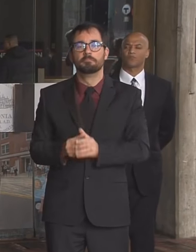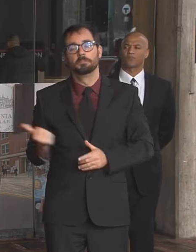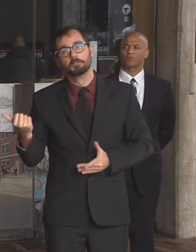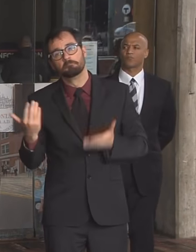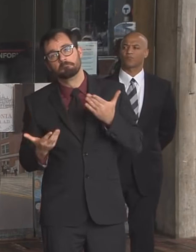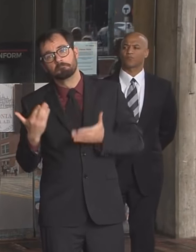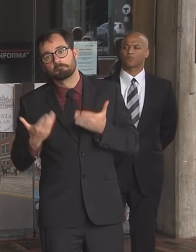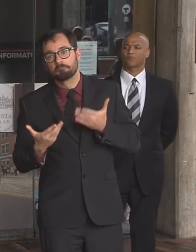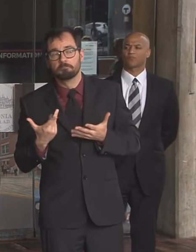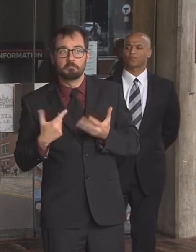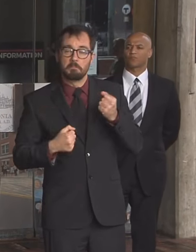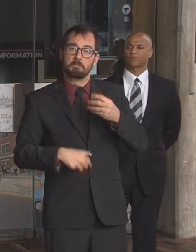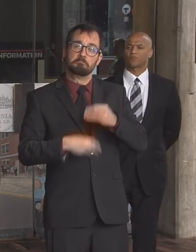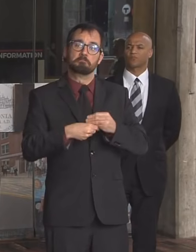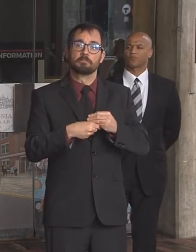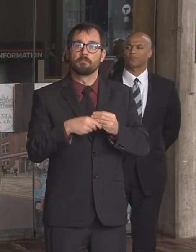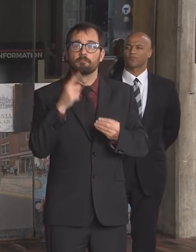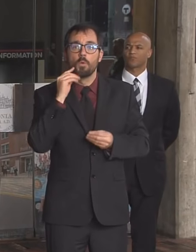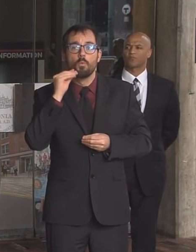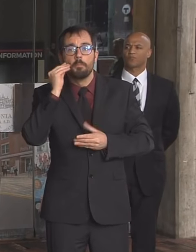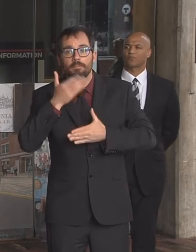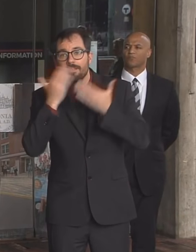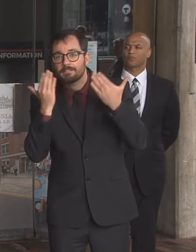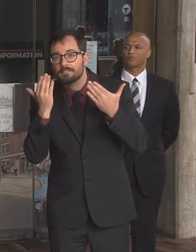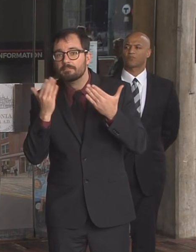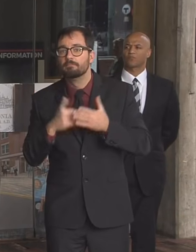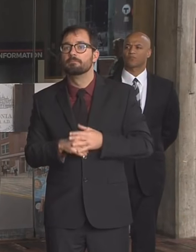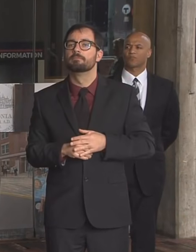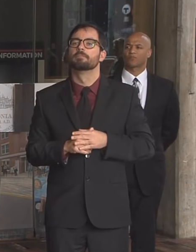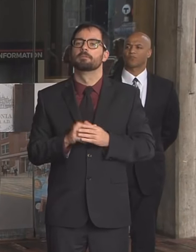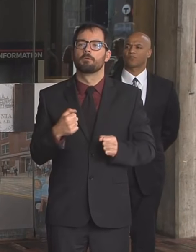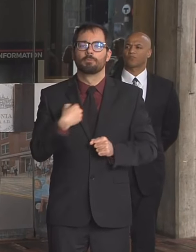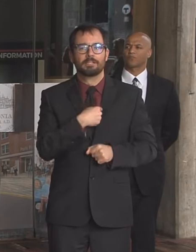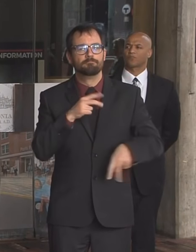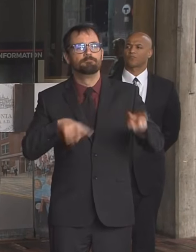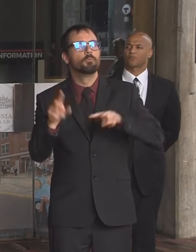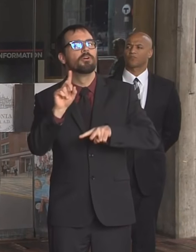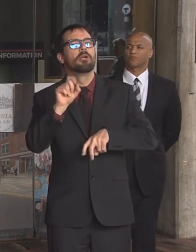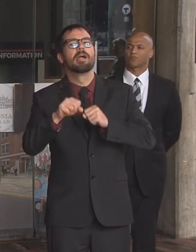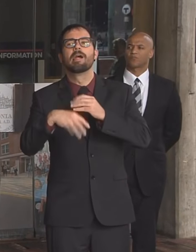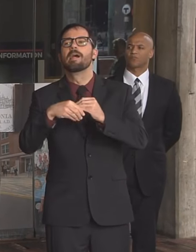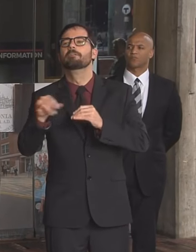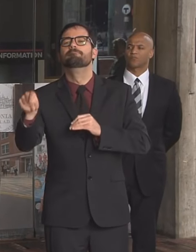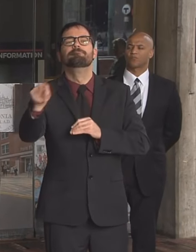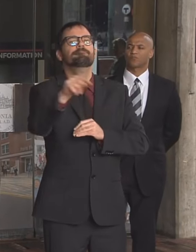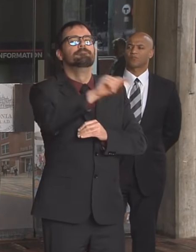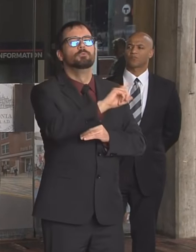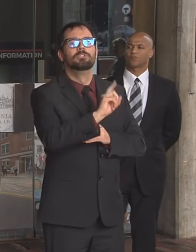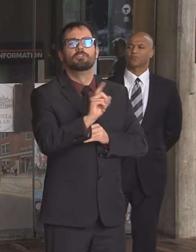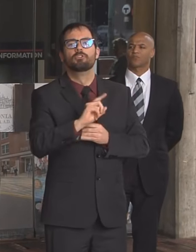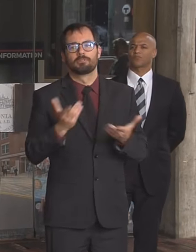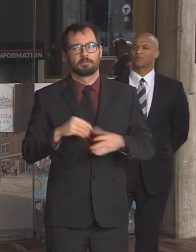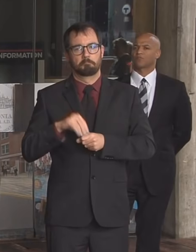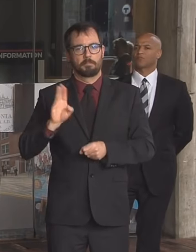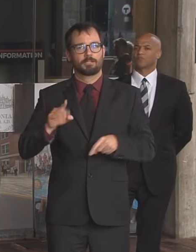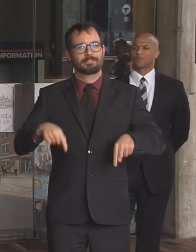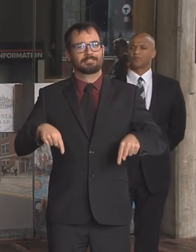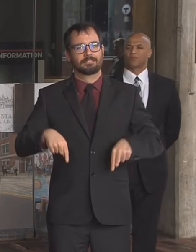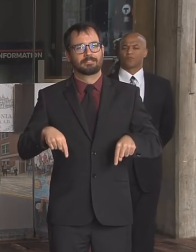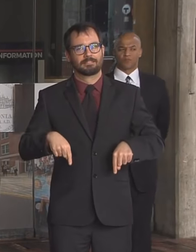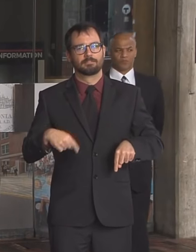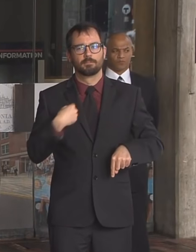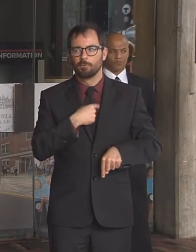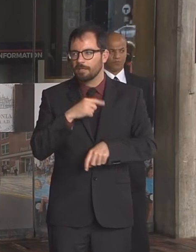whether it's for additional potential hospital hospital beds if you will uh we're working um with the state right now on